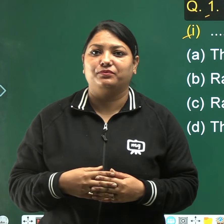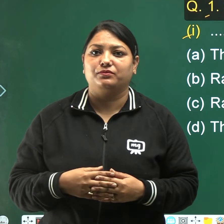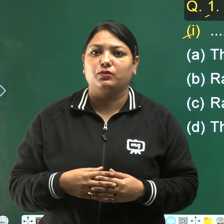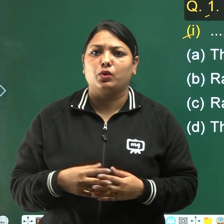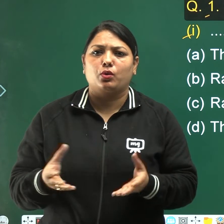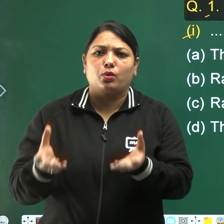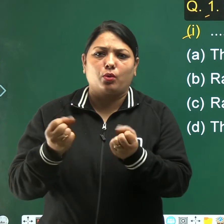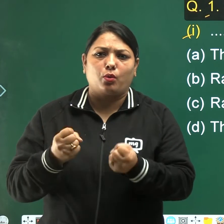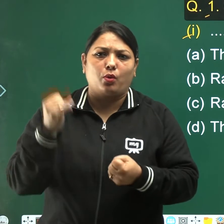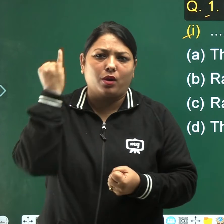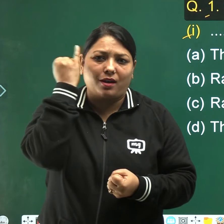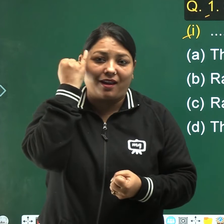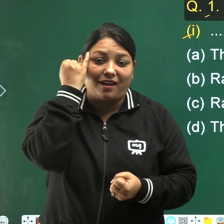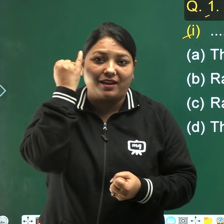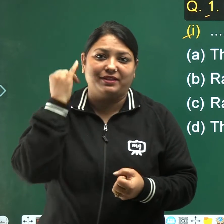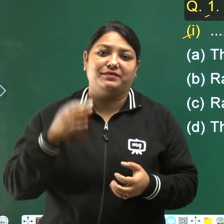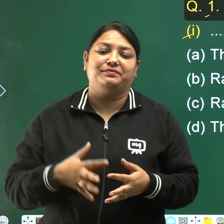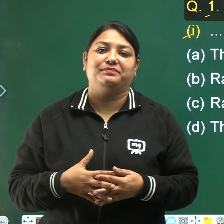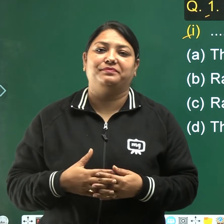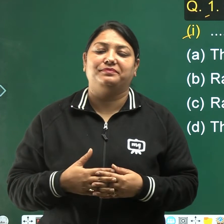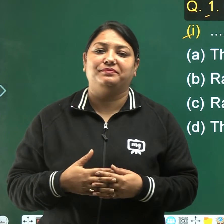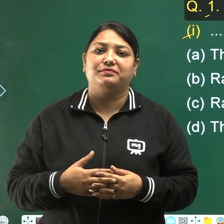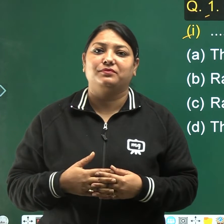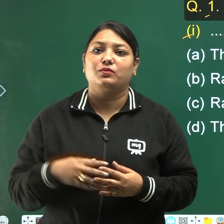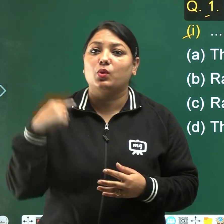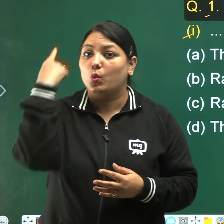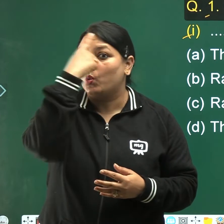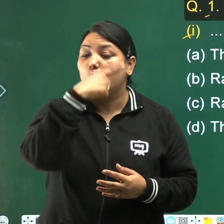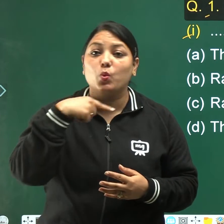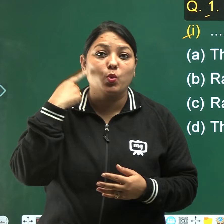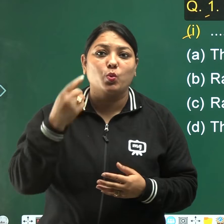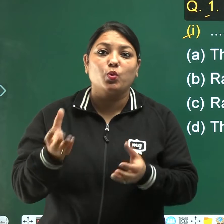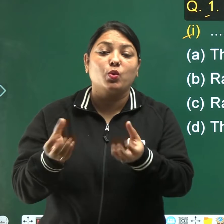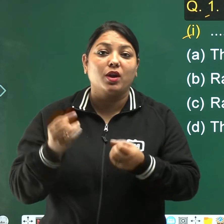an idea, who got an idea?